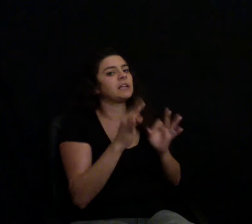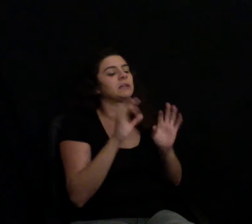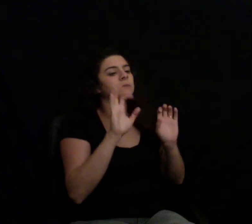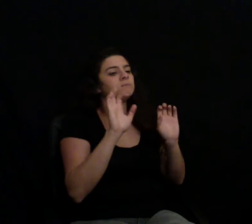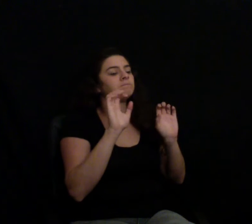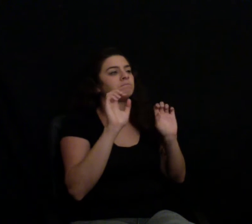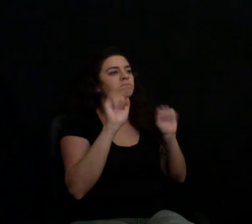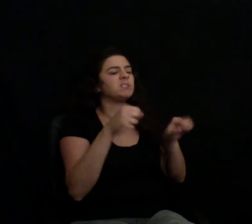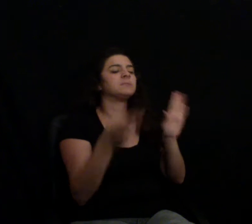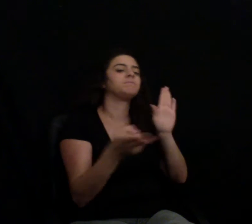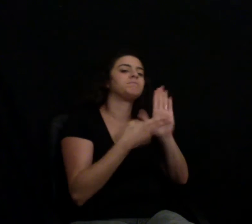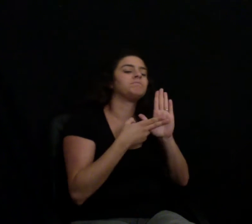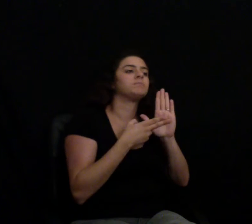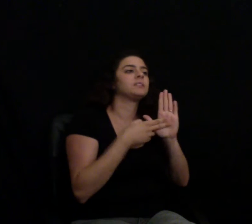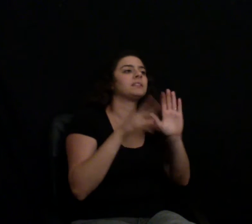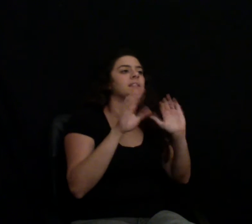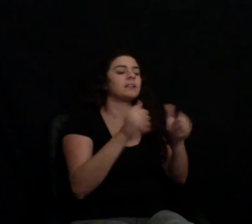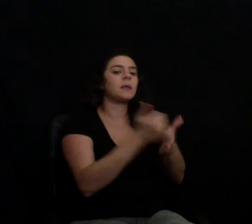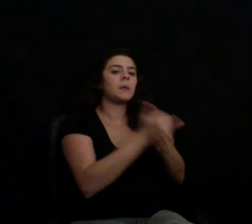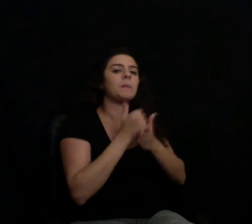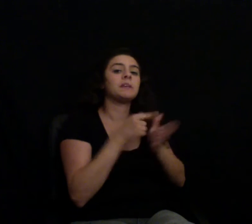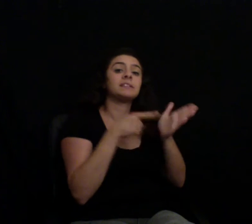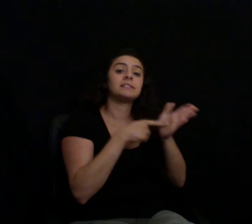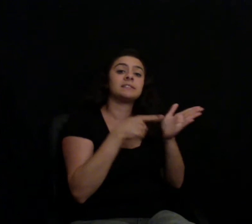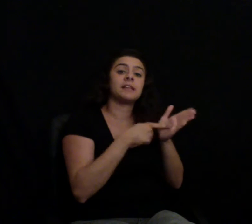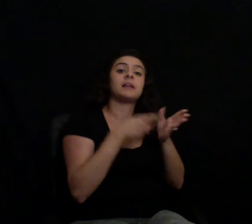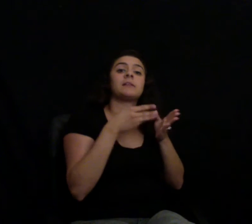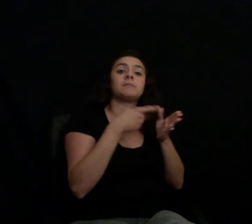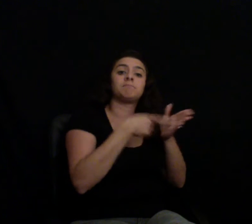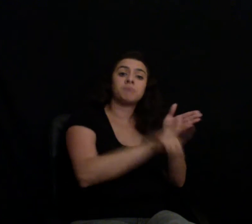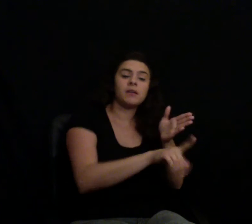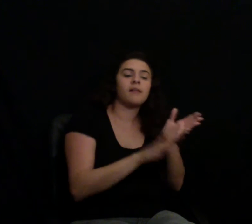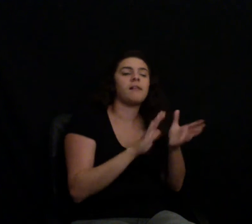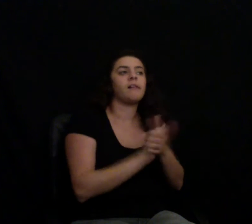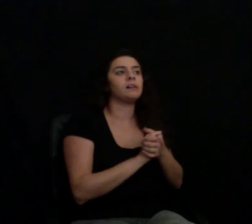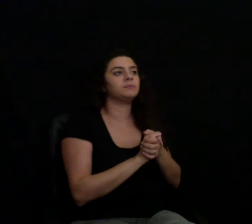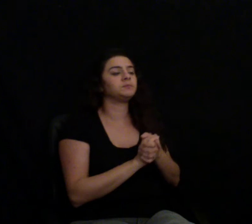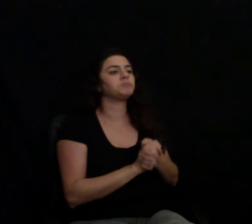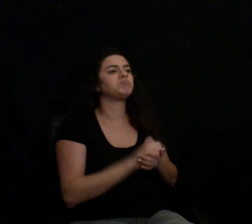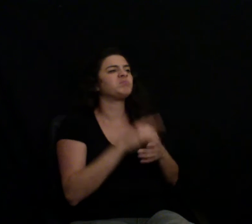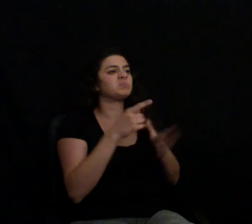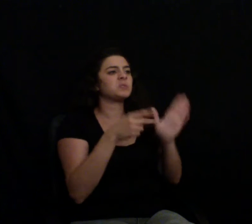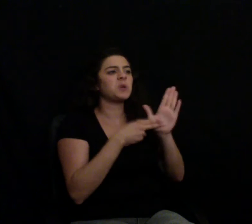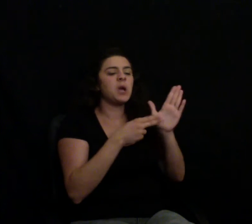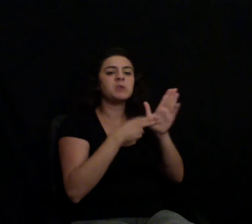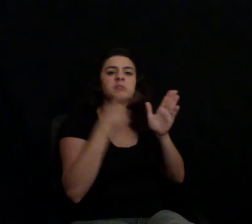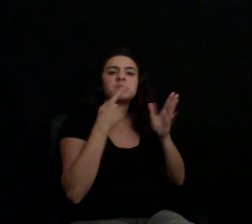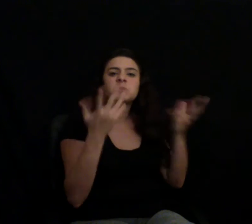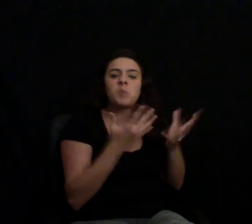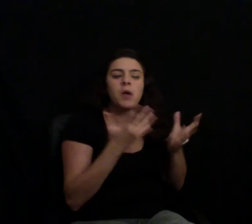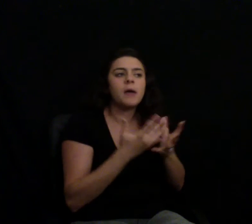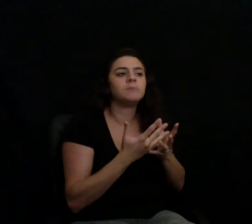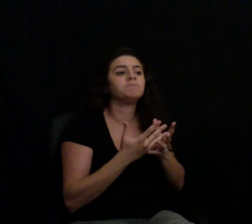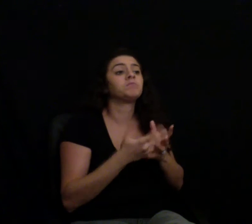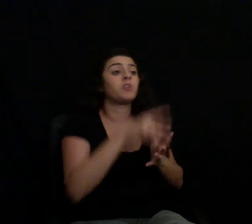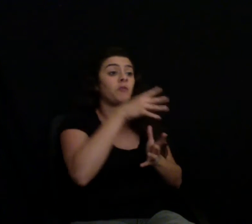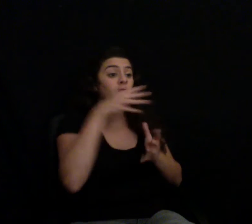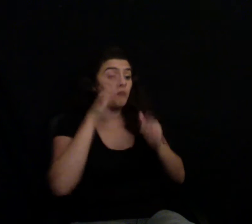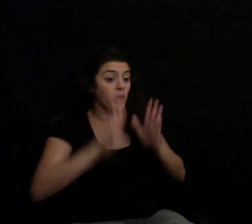basically provide equipment, housing, the husbandry, keep the